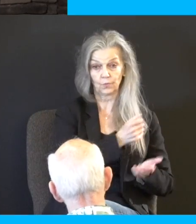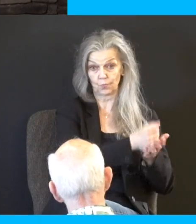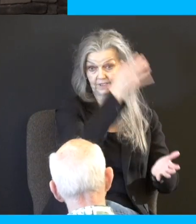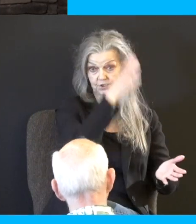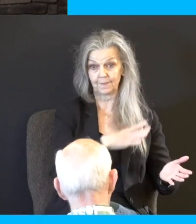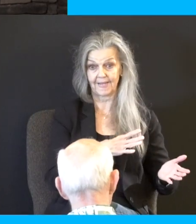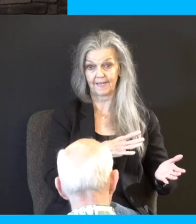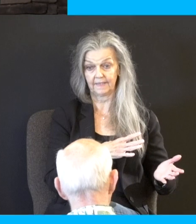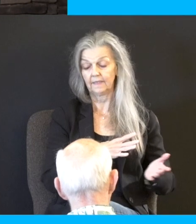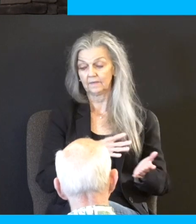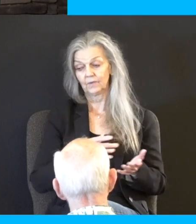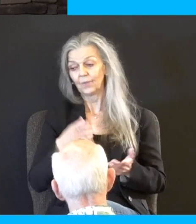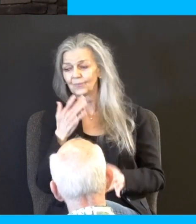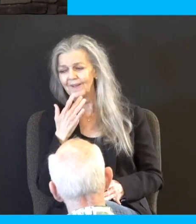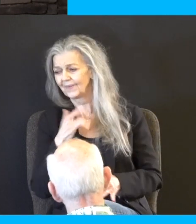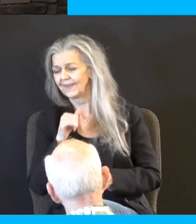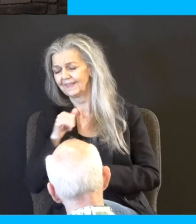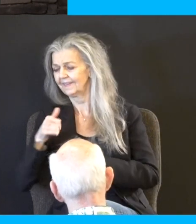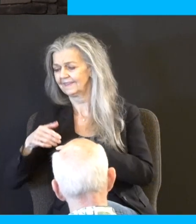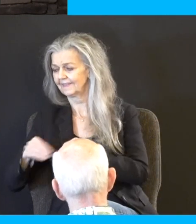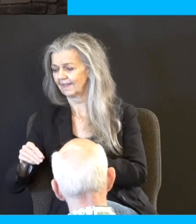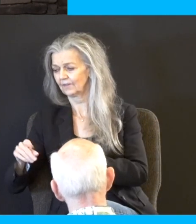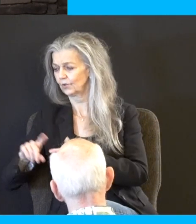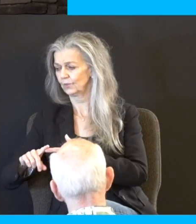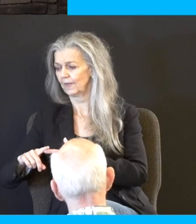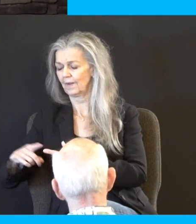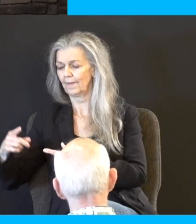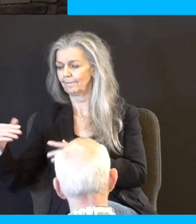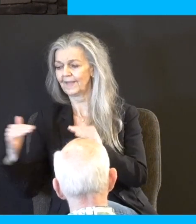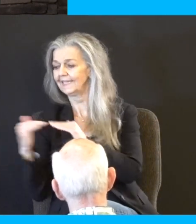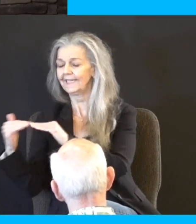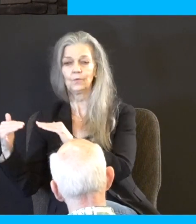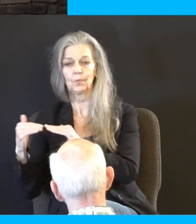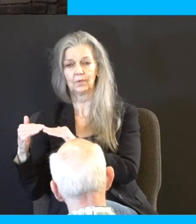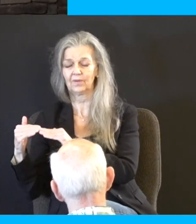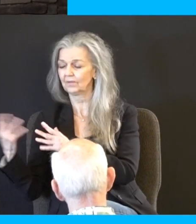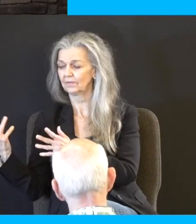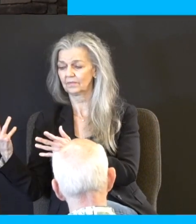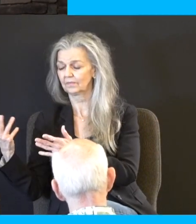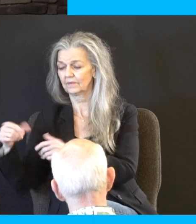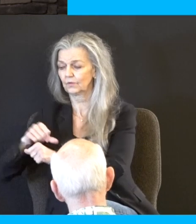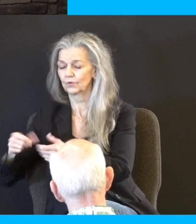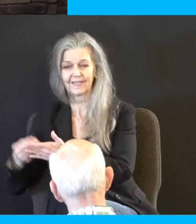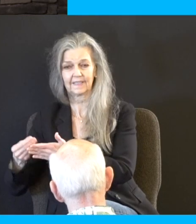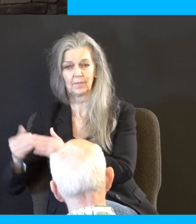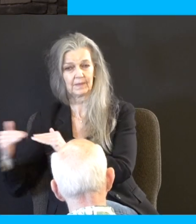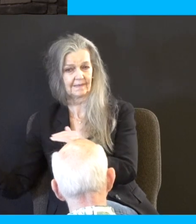primary wife to a man who might not make it or live at a subsistence level. These are decisions made by parents or fathers. So I